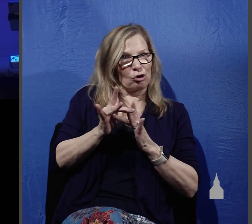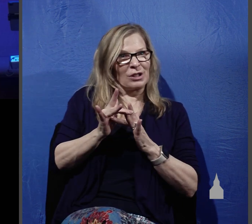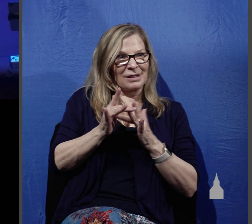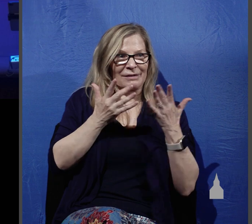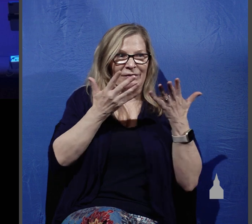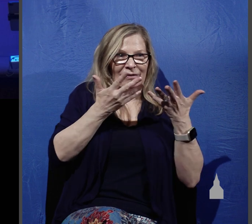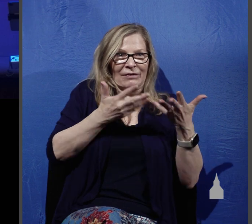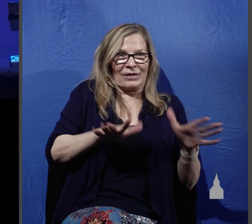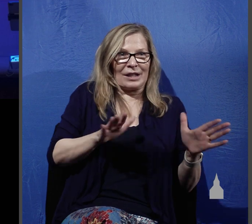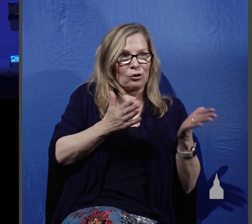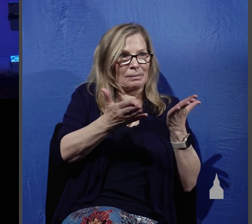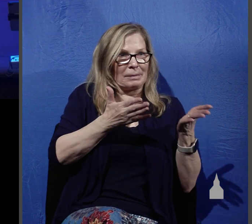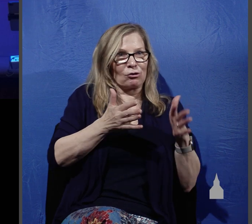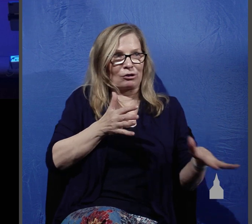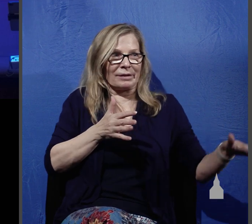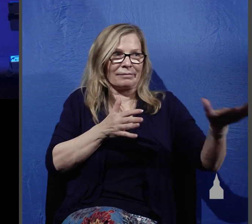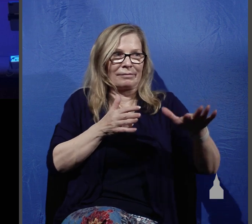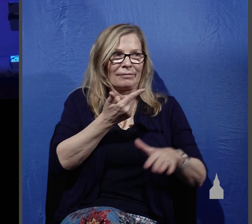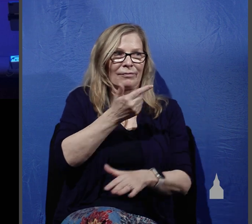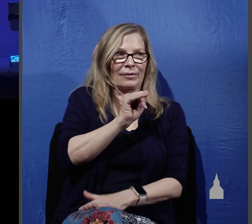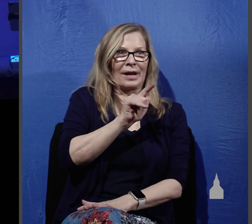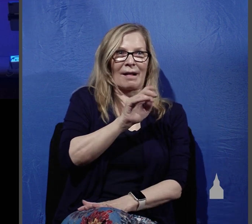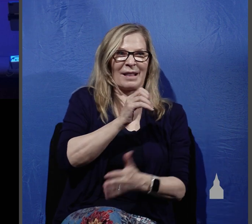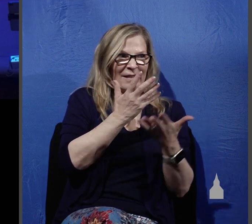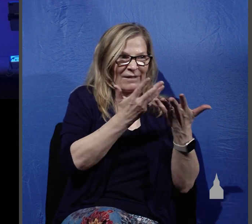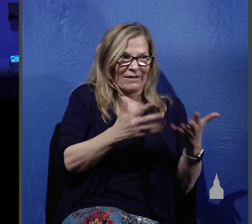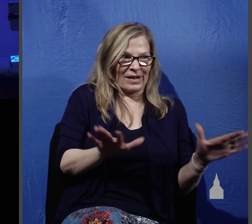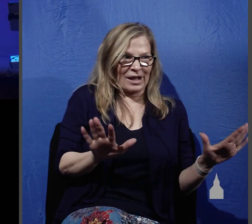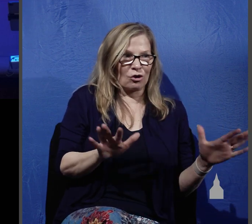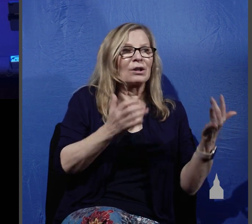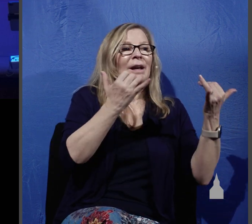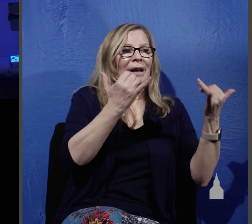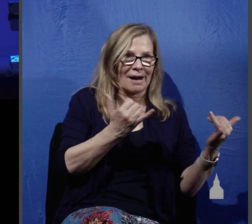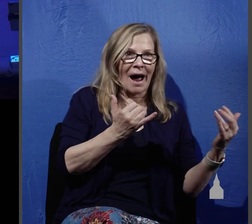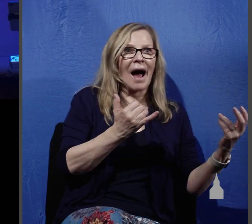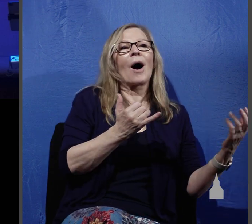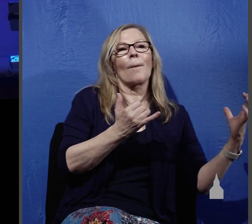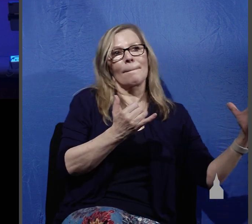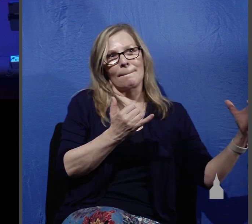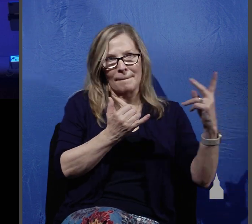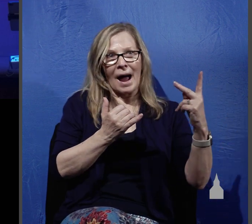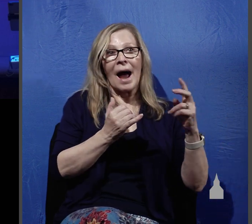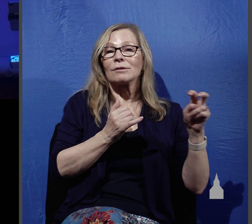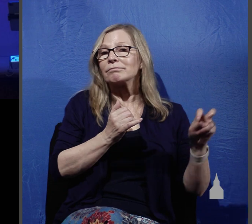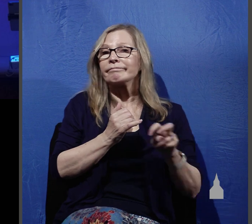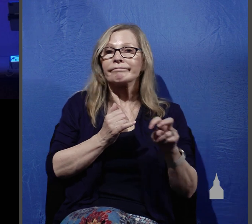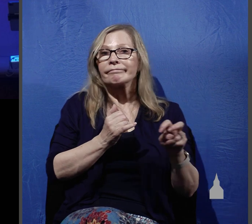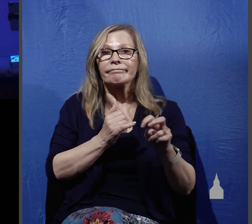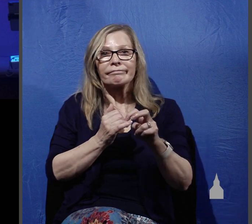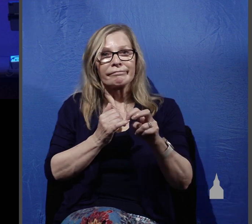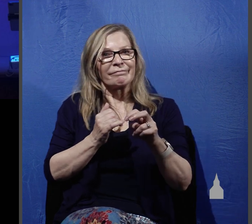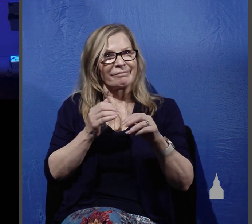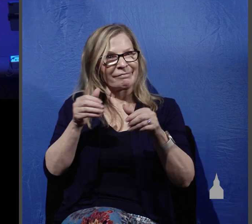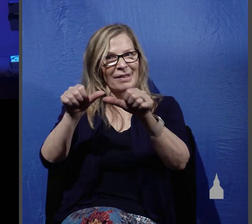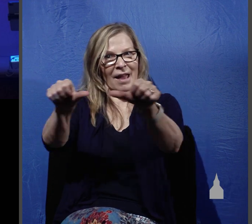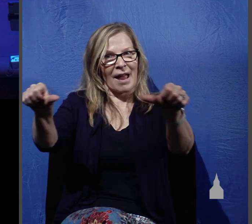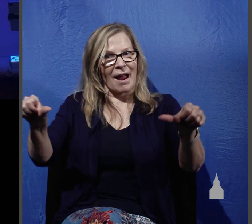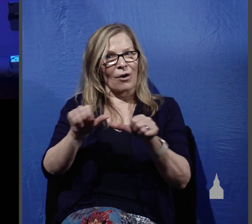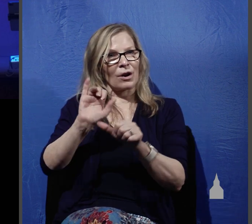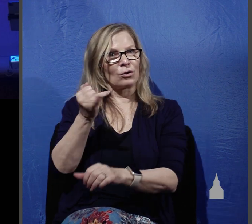in the area of Galilee so that he's now on the road. He's traveling in and around the area of Judea until he